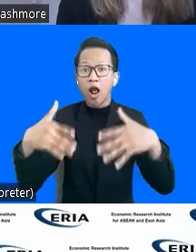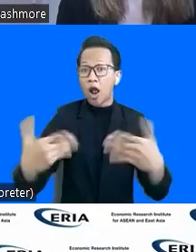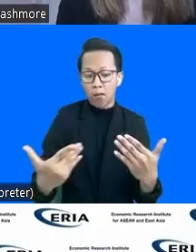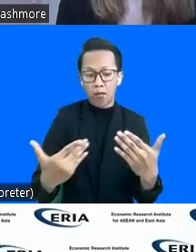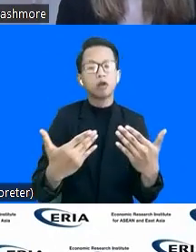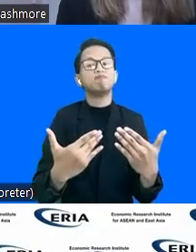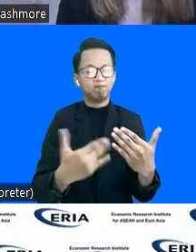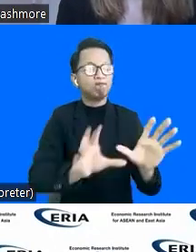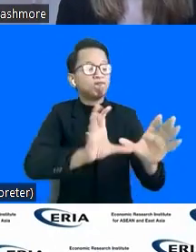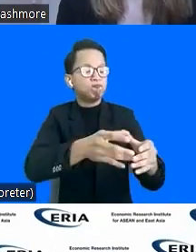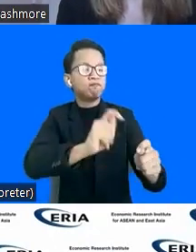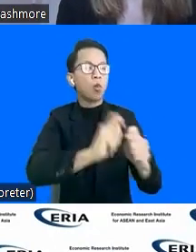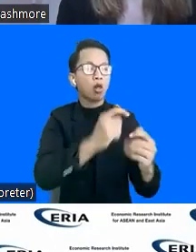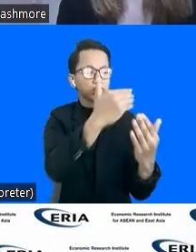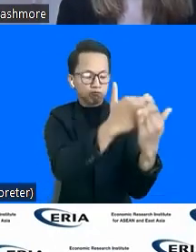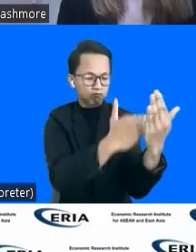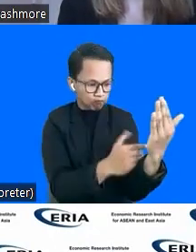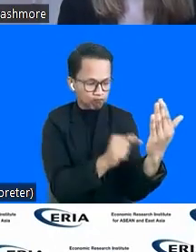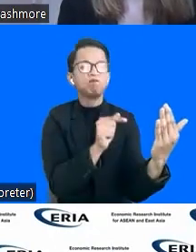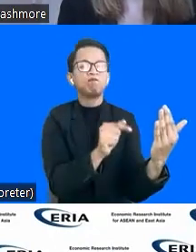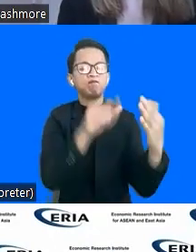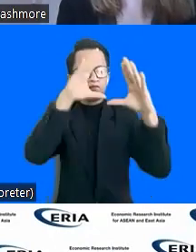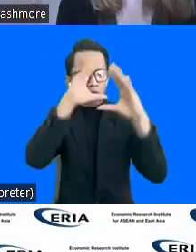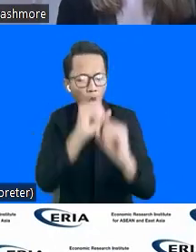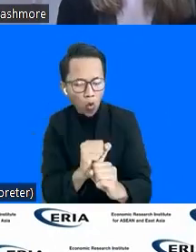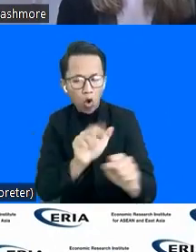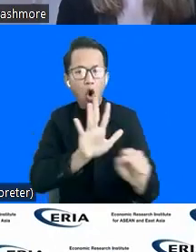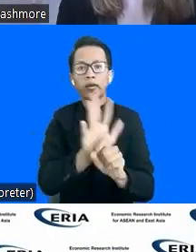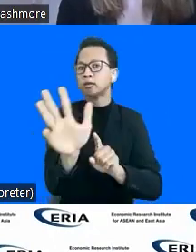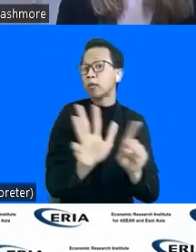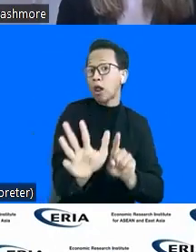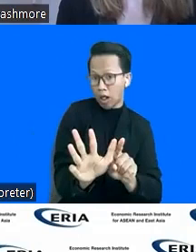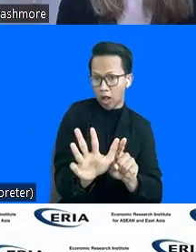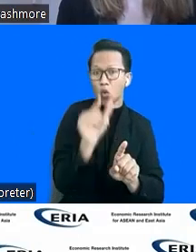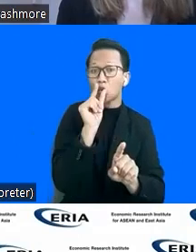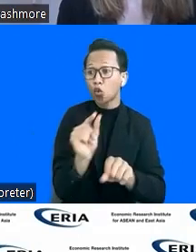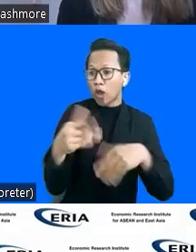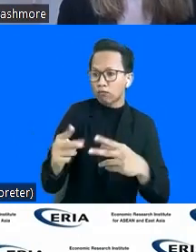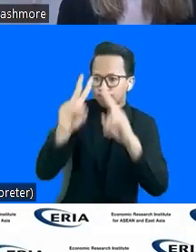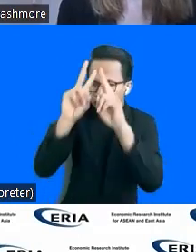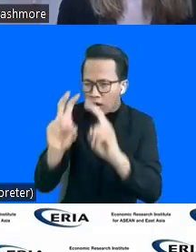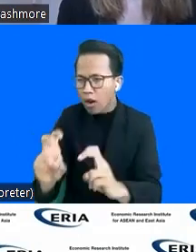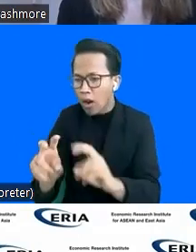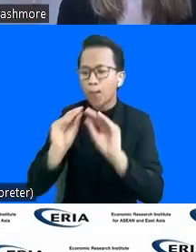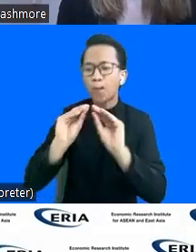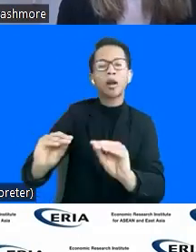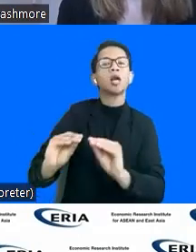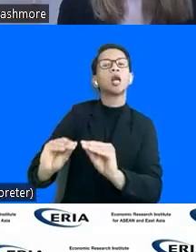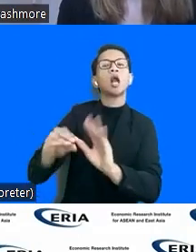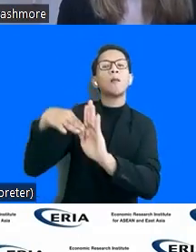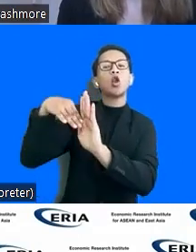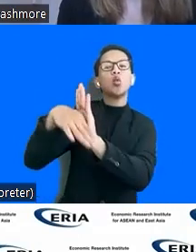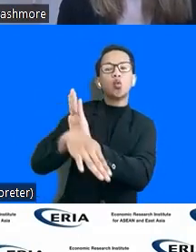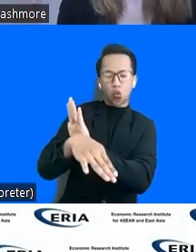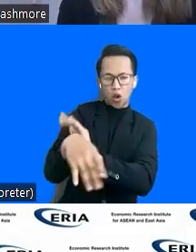shouldn't pass up on the opportunity of the COVID-19 pandemic to examine how distance learning could be designed in a more